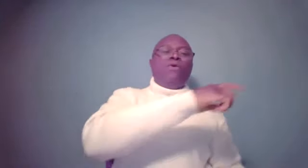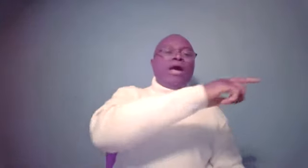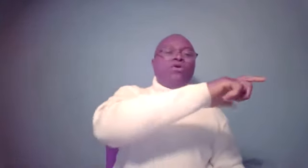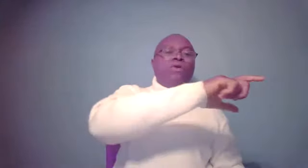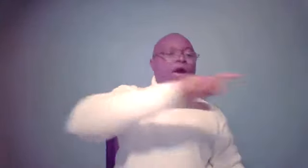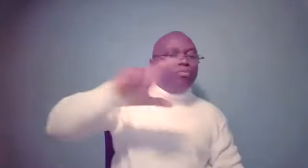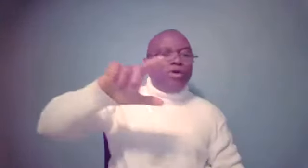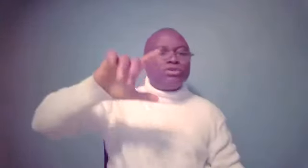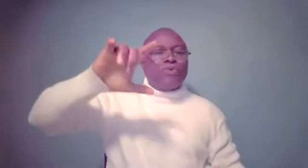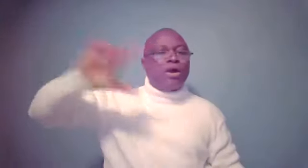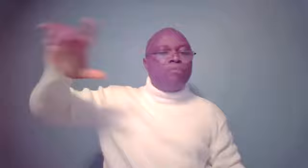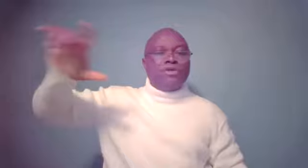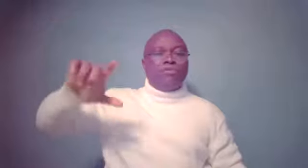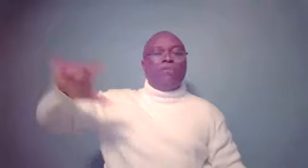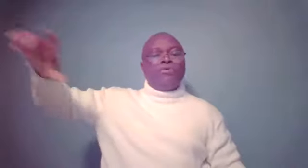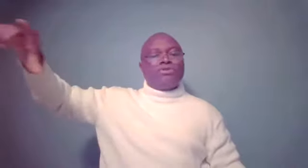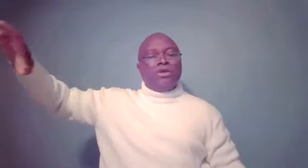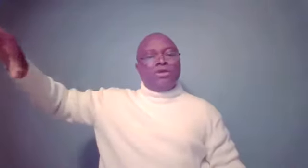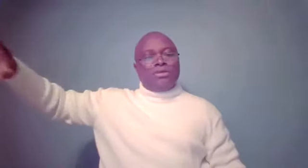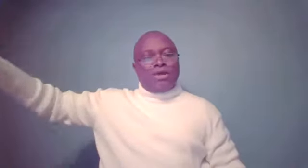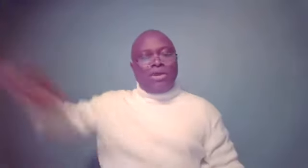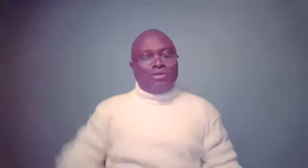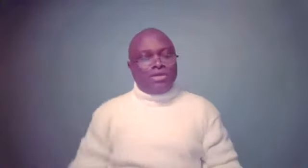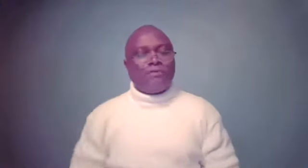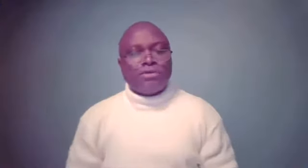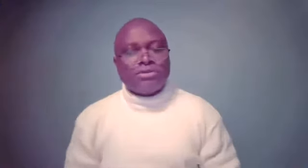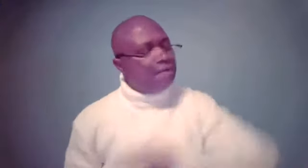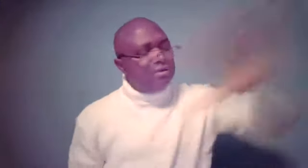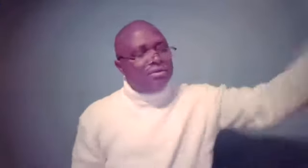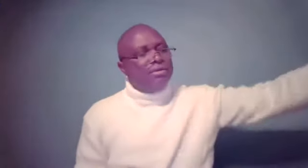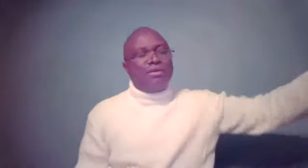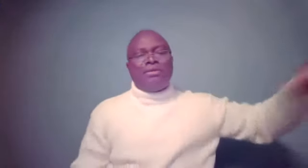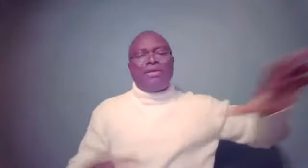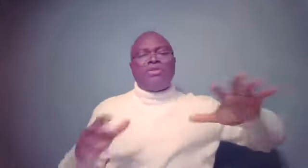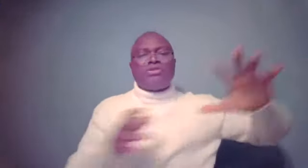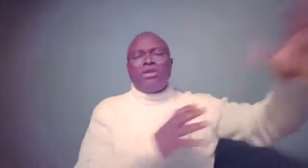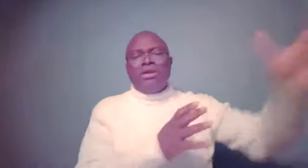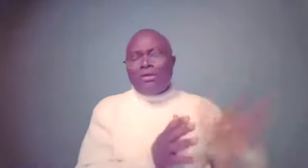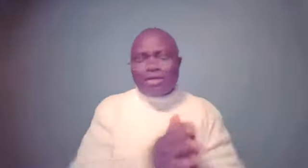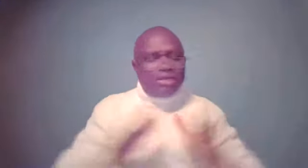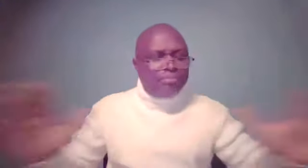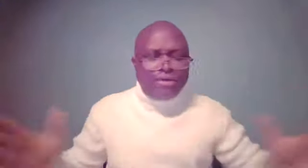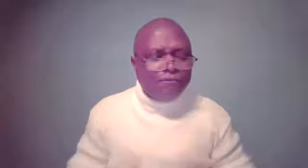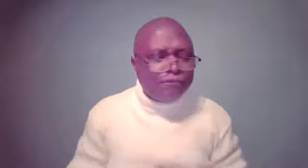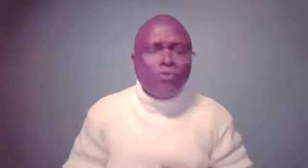are going to help us to accomplish the purpose that God has set for us. Now, let me just cast our mind on few